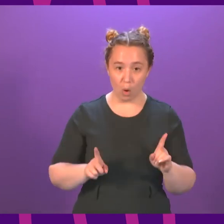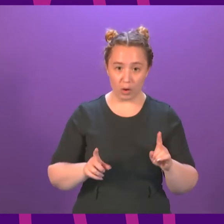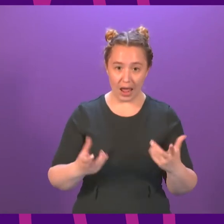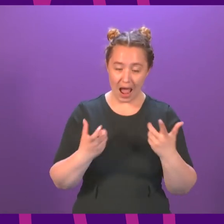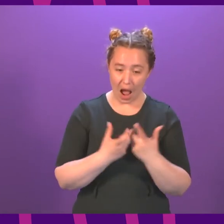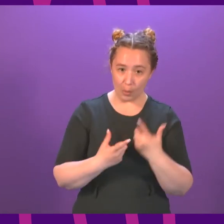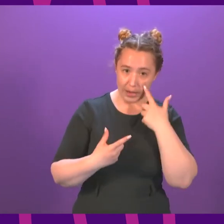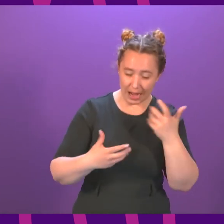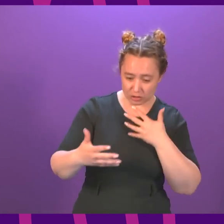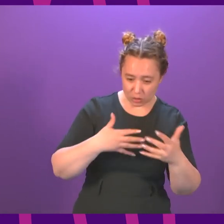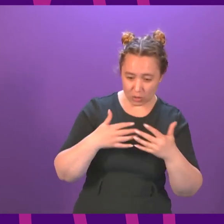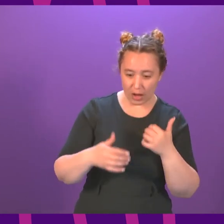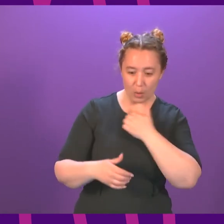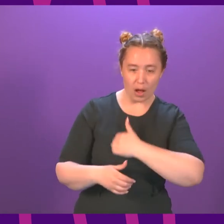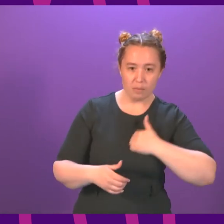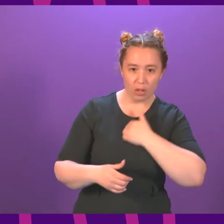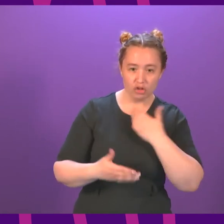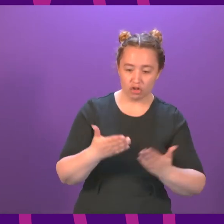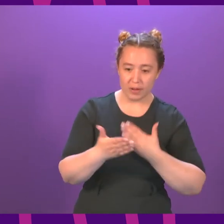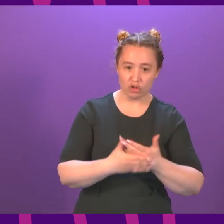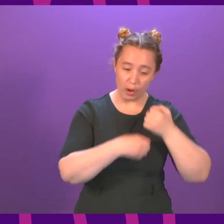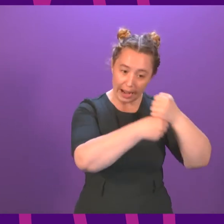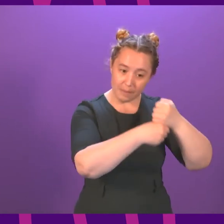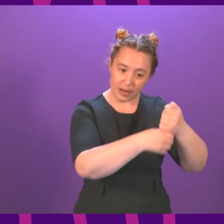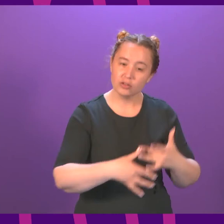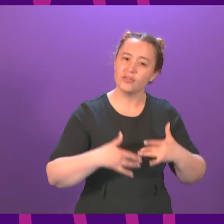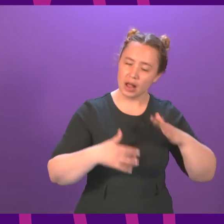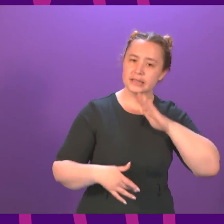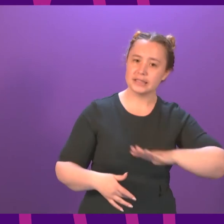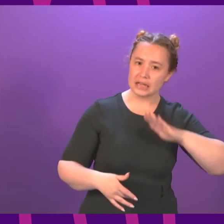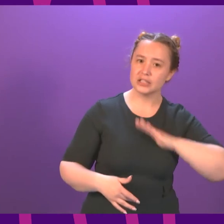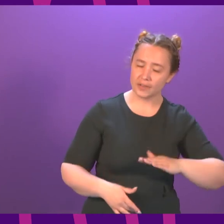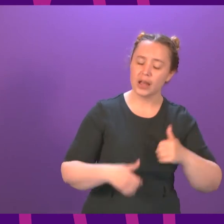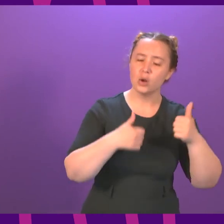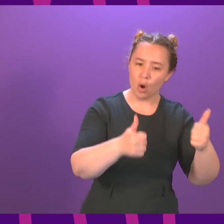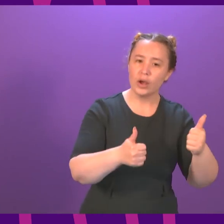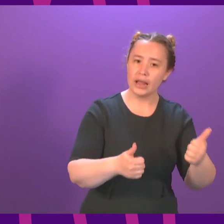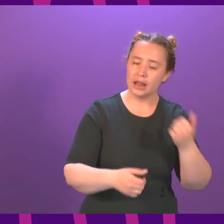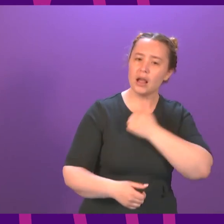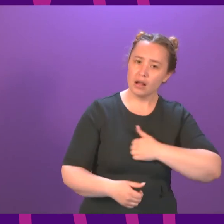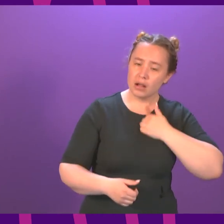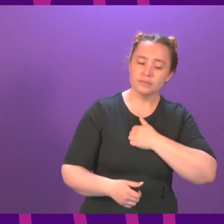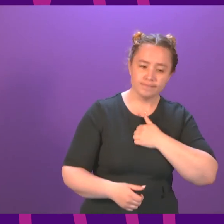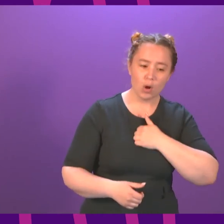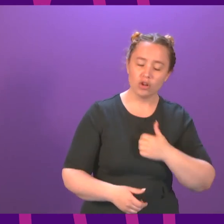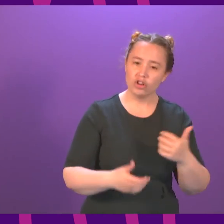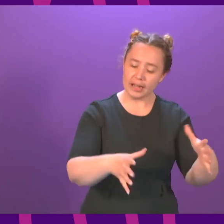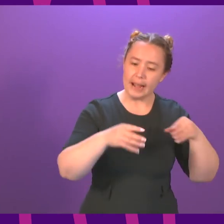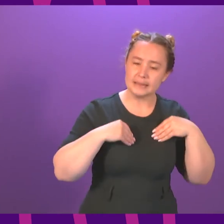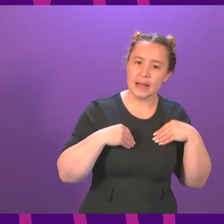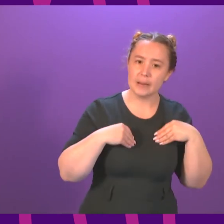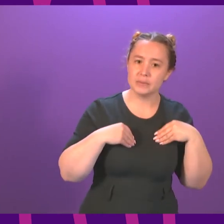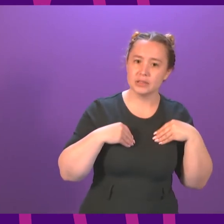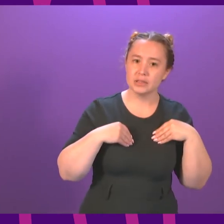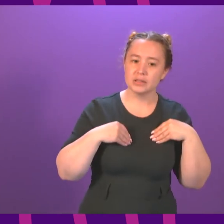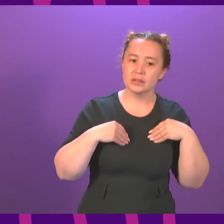framed in a way that gives the campaigners the closure, if that is an appropriate word, that they are looking for. I